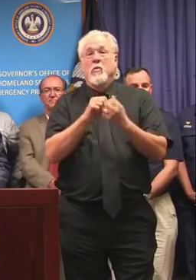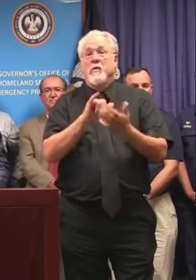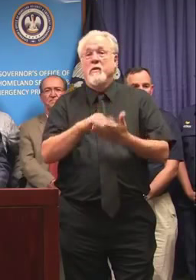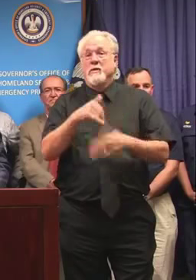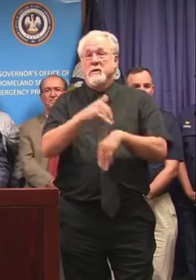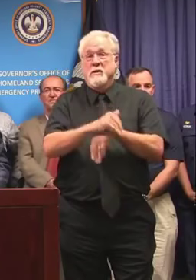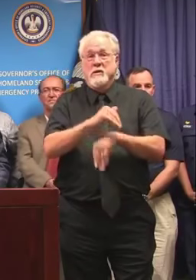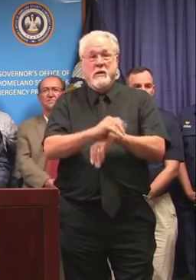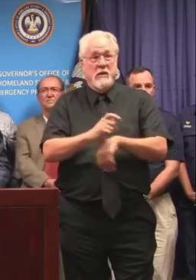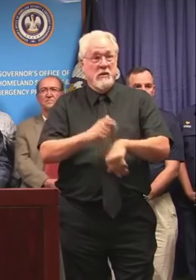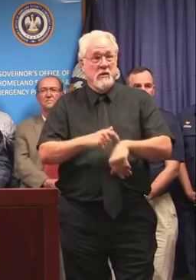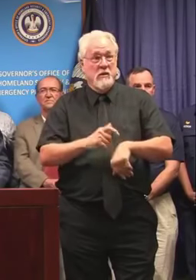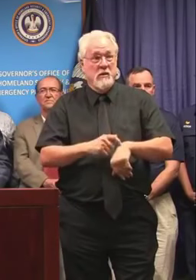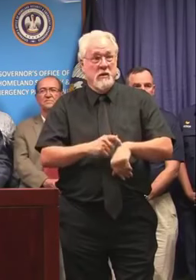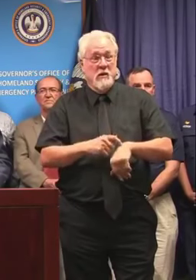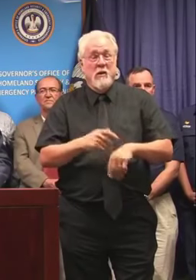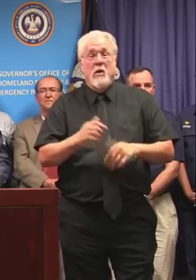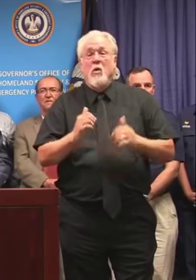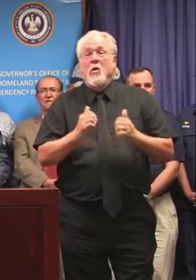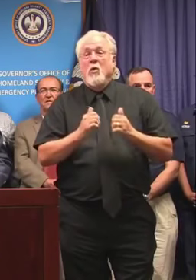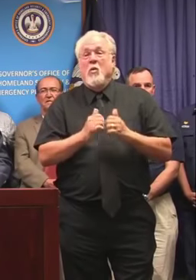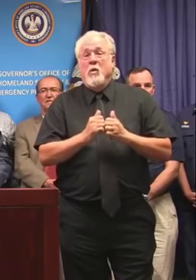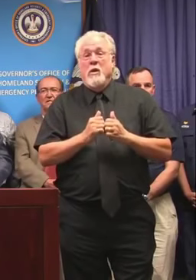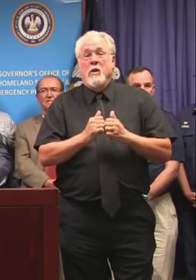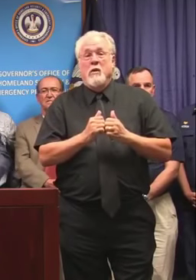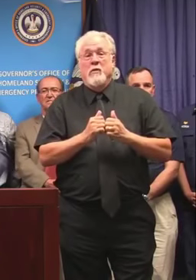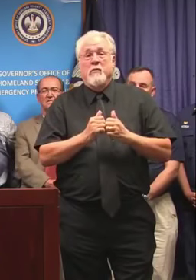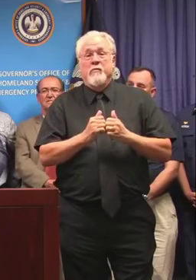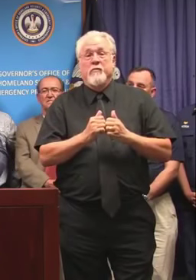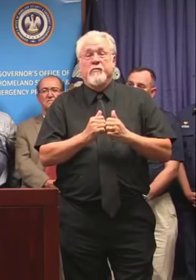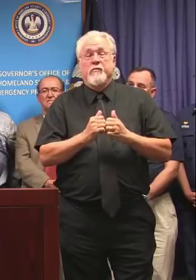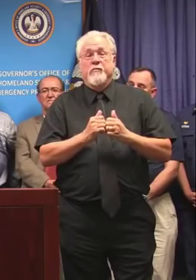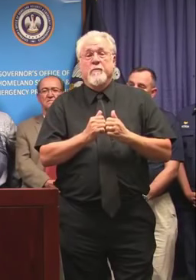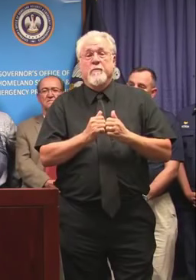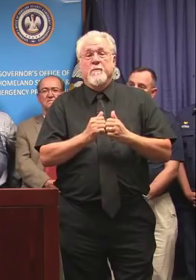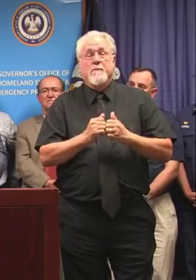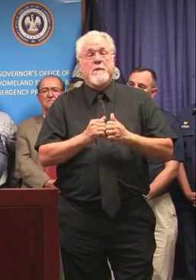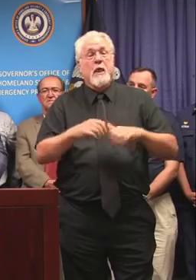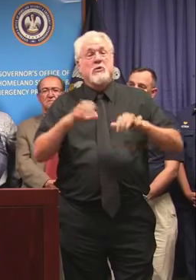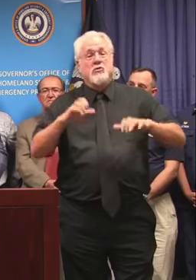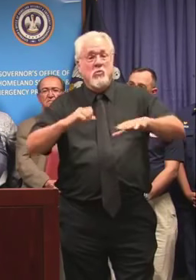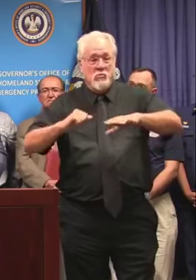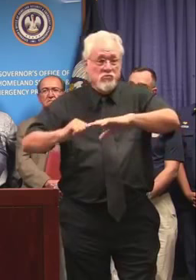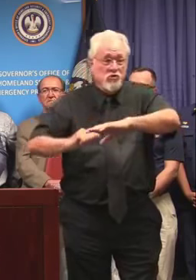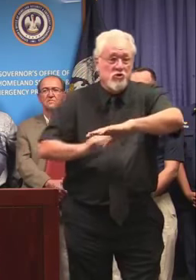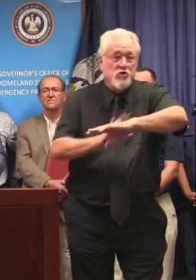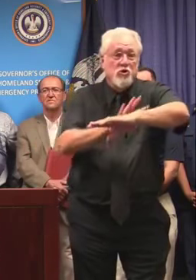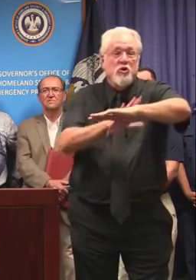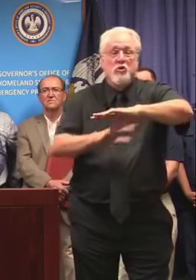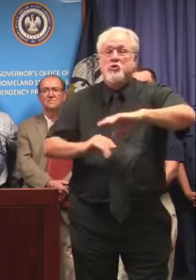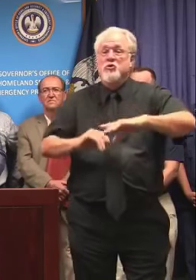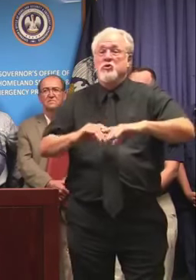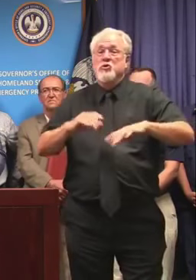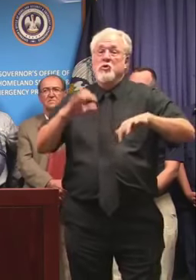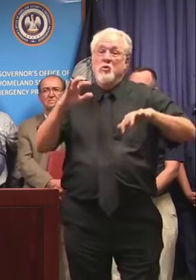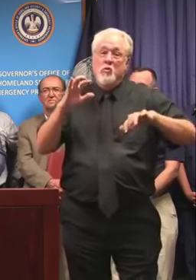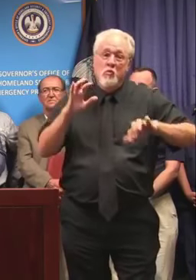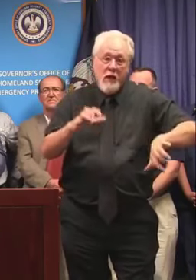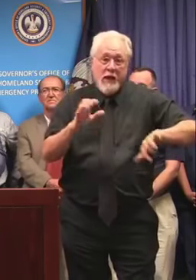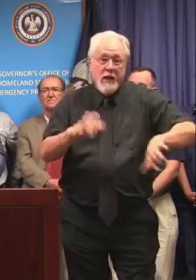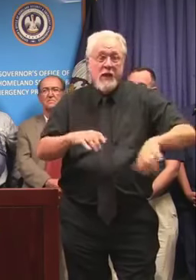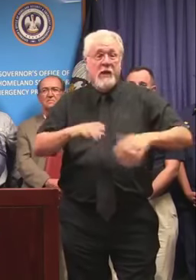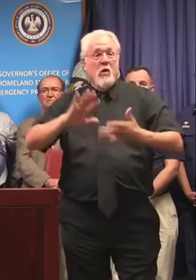nighttime event, with storm surge, with rain, with the wind that we expect,